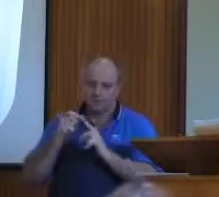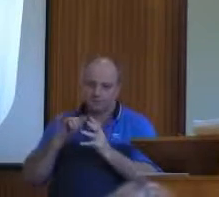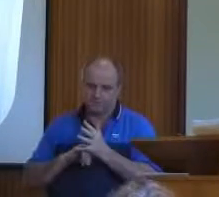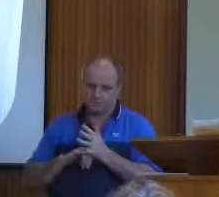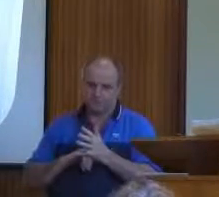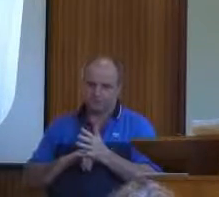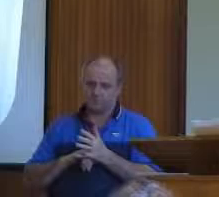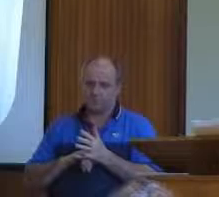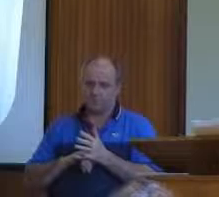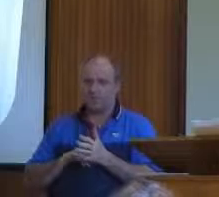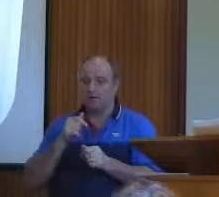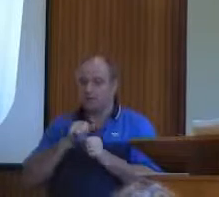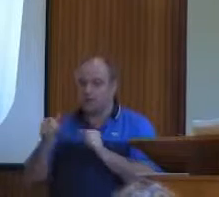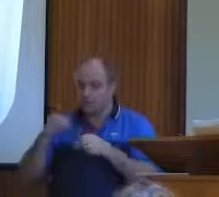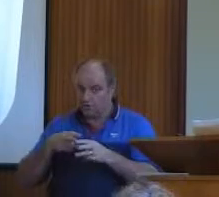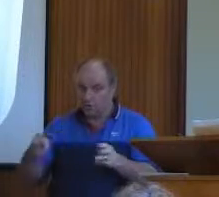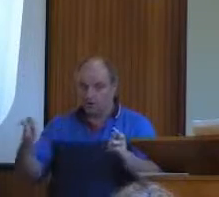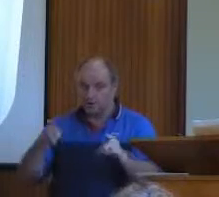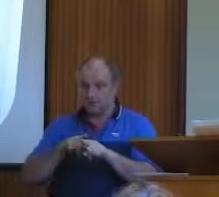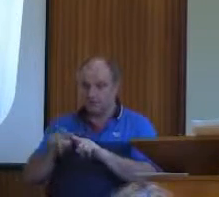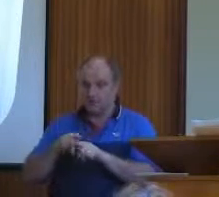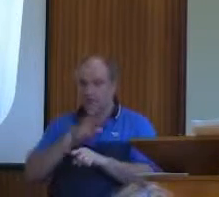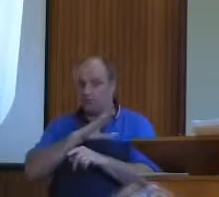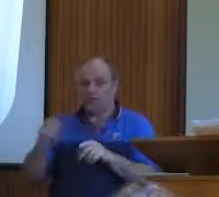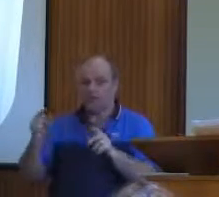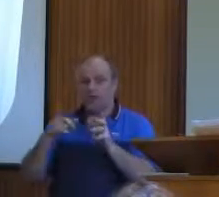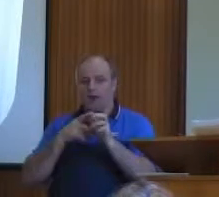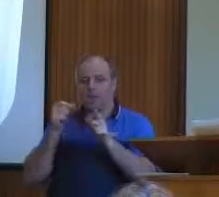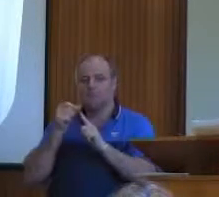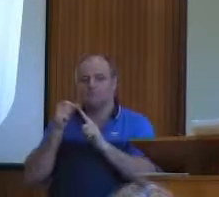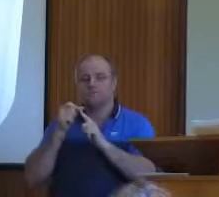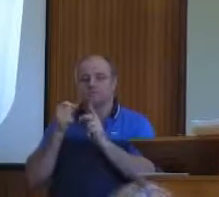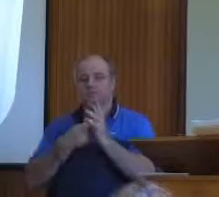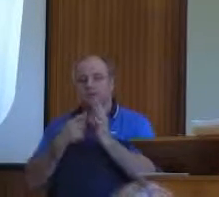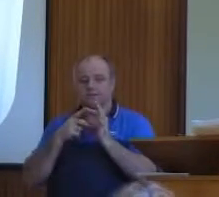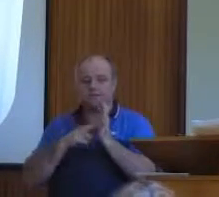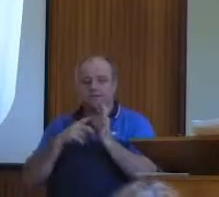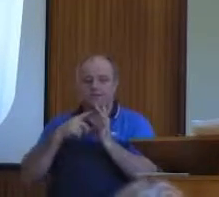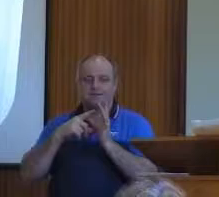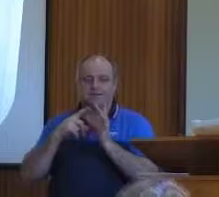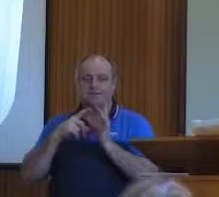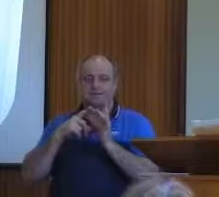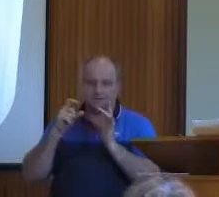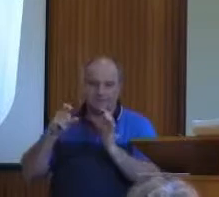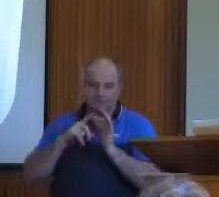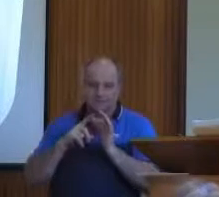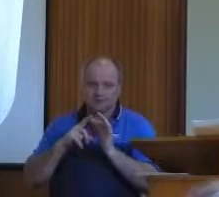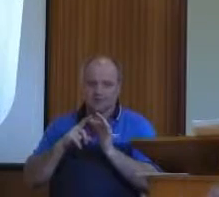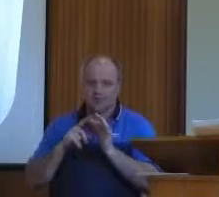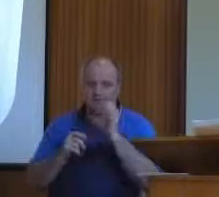And he was apprenticed to Paul. Mostly we learn